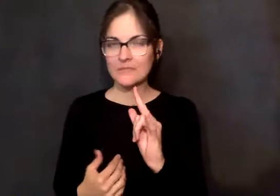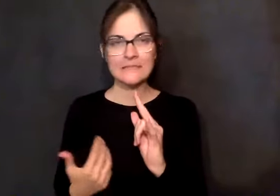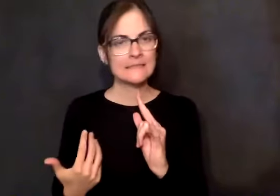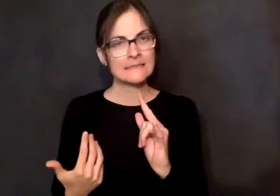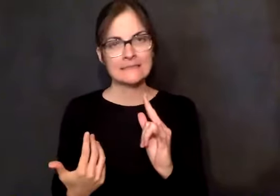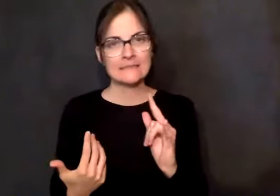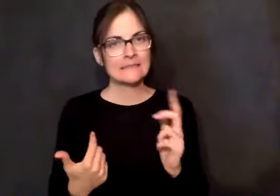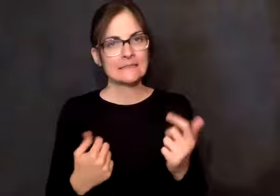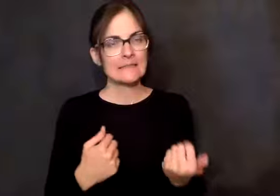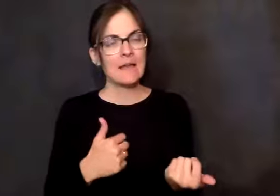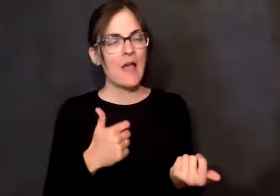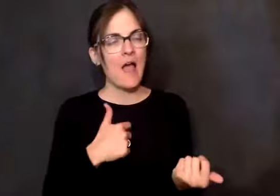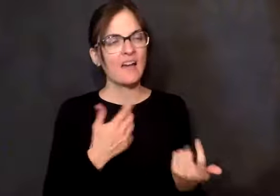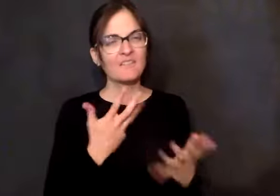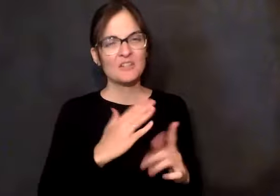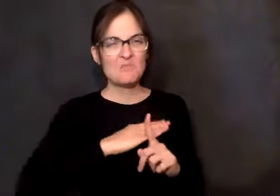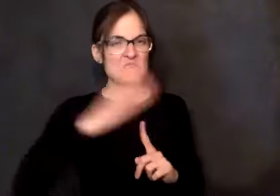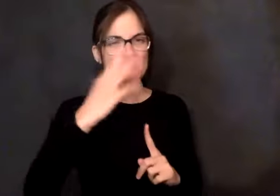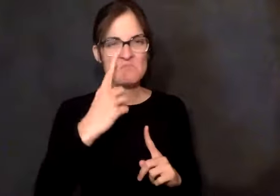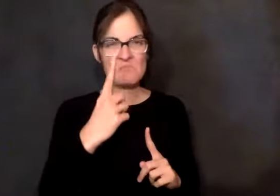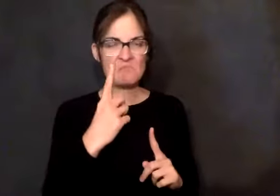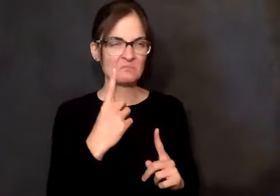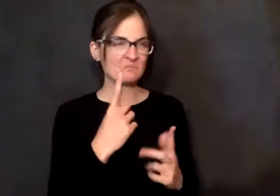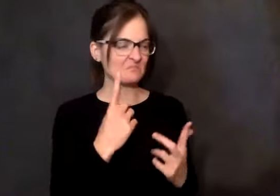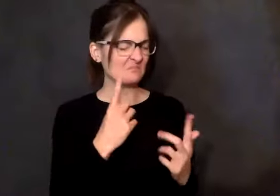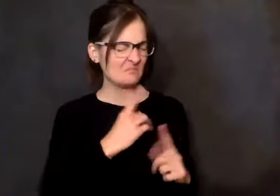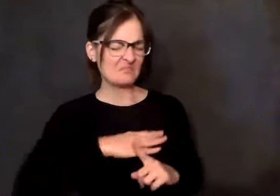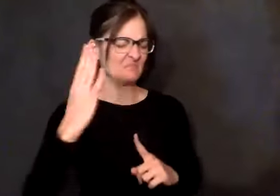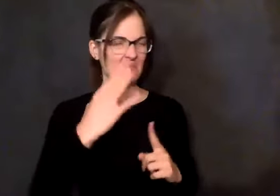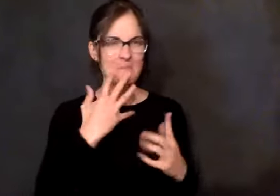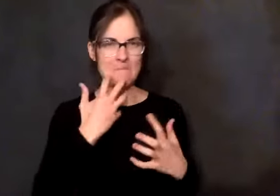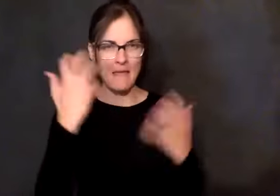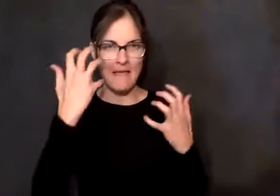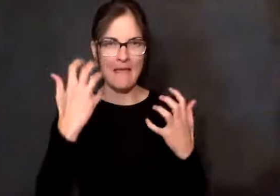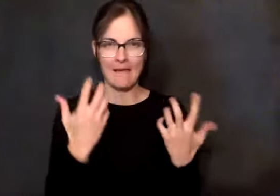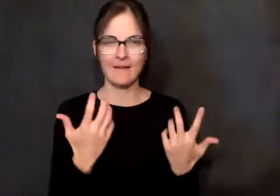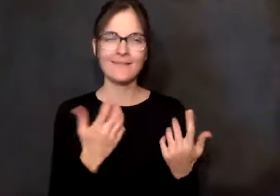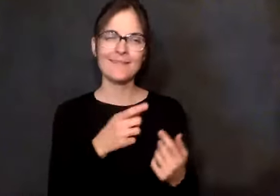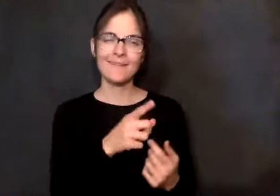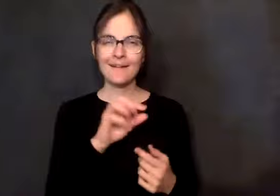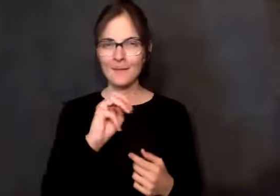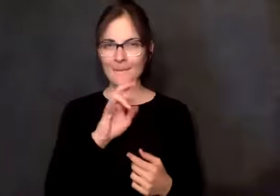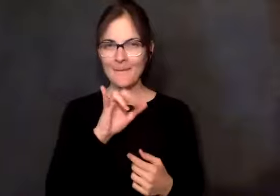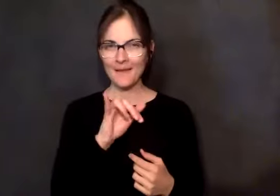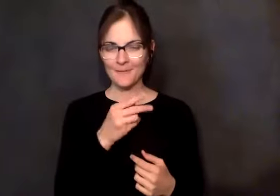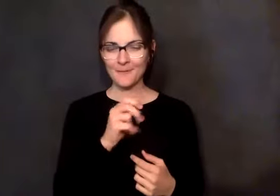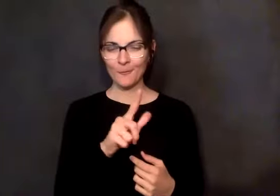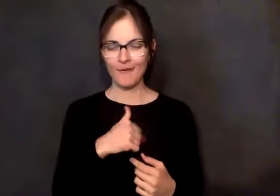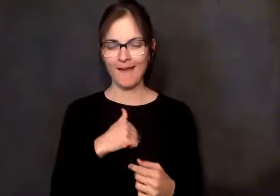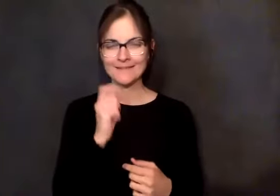I got the octopus on my face. I couldn't see anything good. I couldn't see past anything else. I had my ODEP book